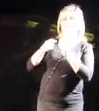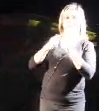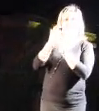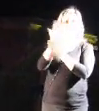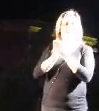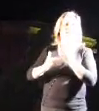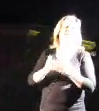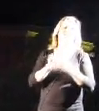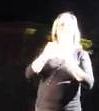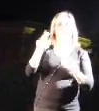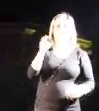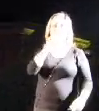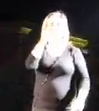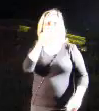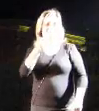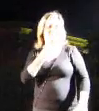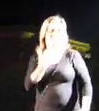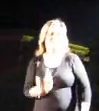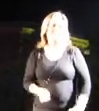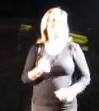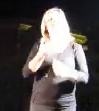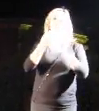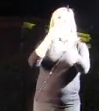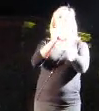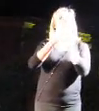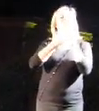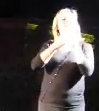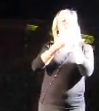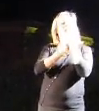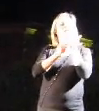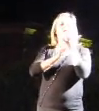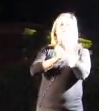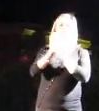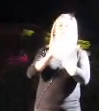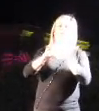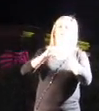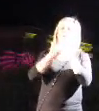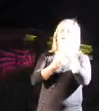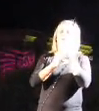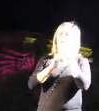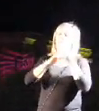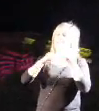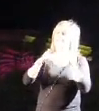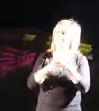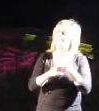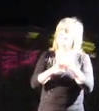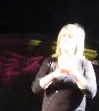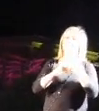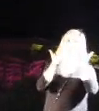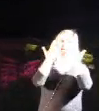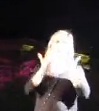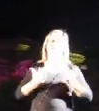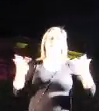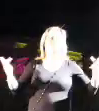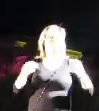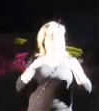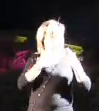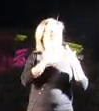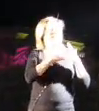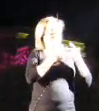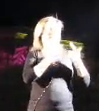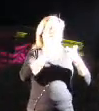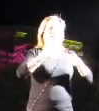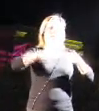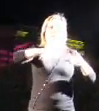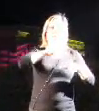Very posh. It's Gareth Ernst's exhibition featuring many of the street's best loved characters and he seems to have sold a whole lot